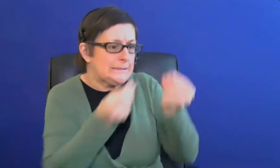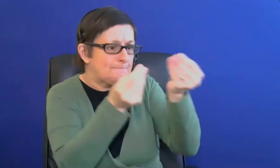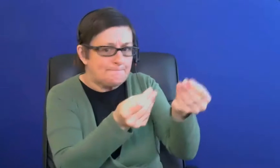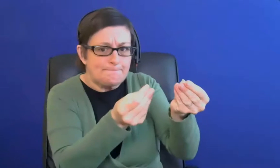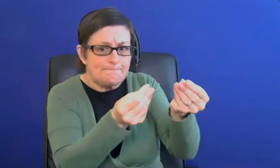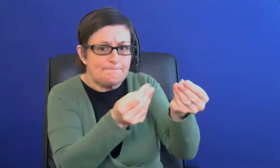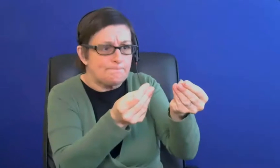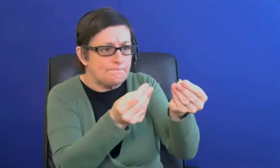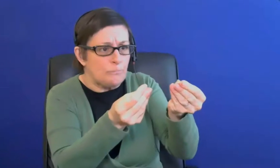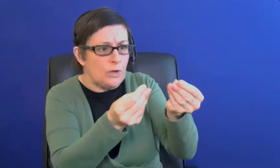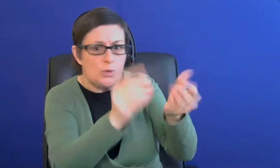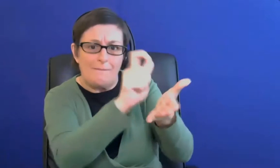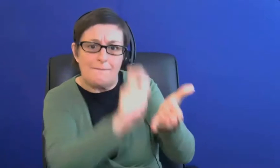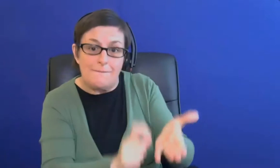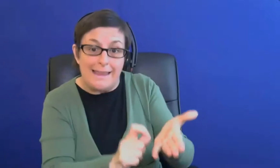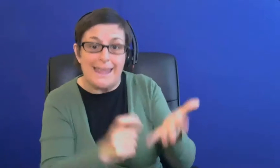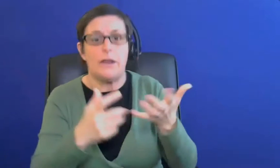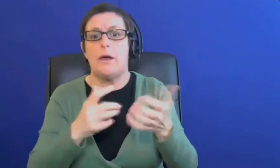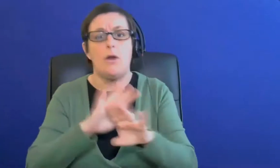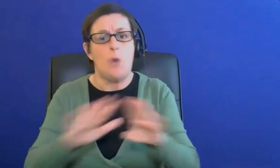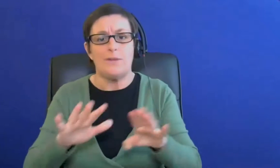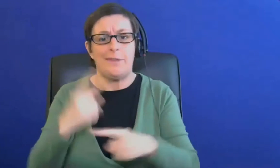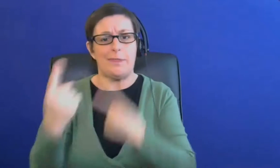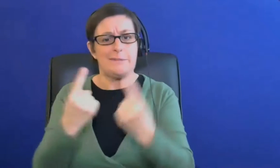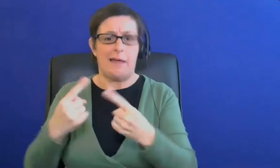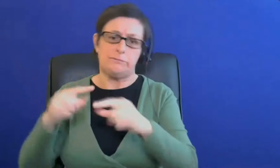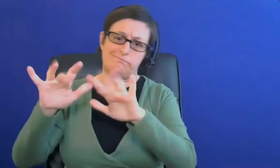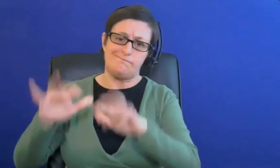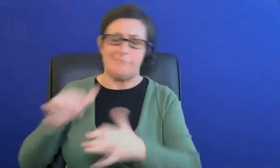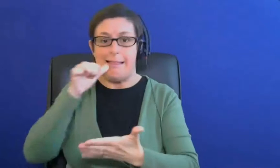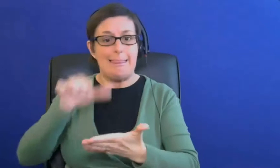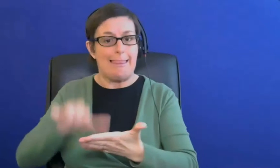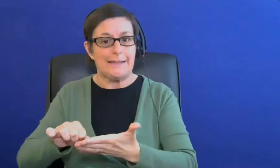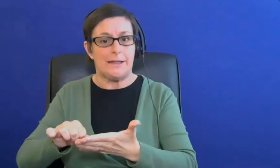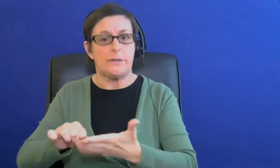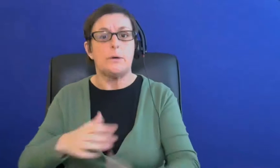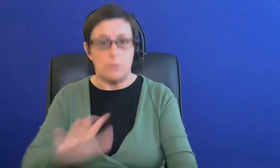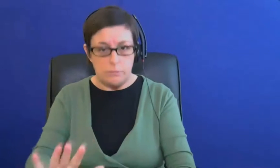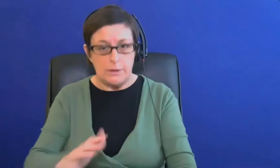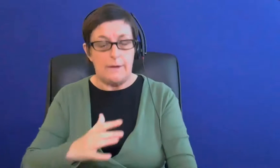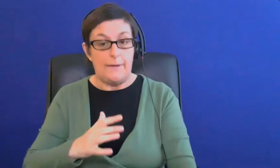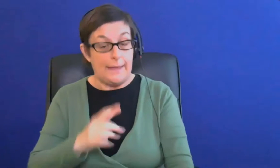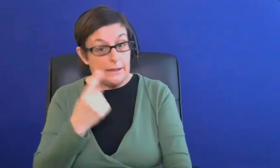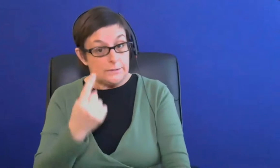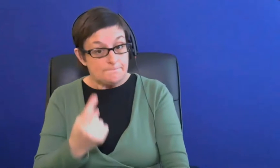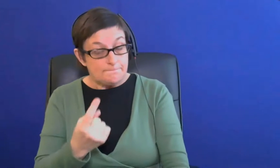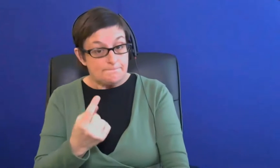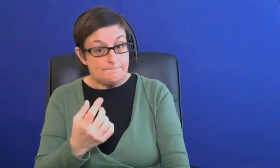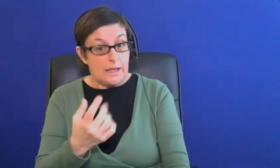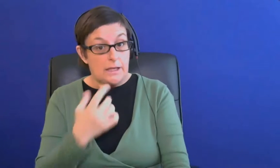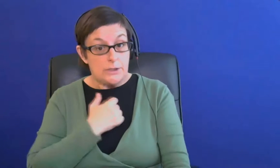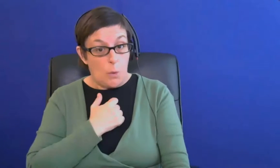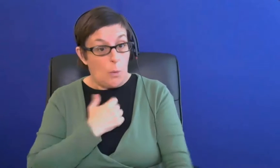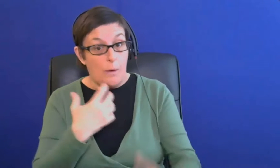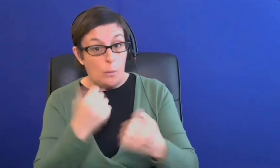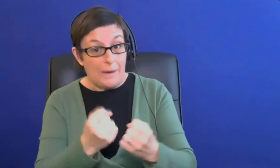a professional yeah if the the advice that we have is that if you have evidence already then send